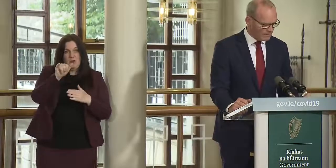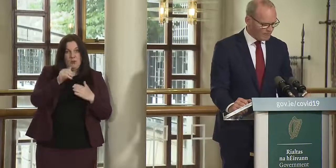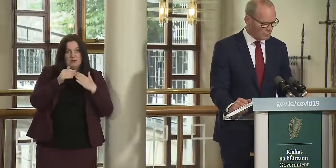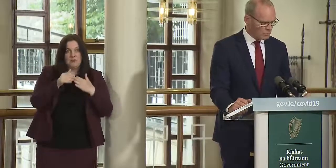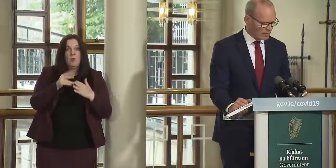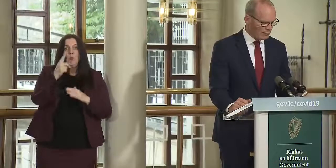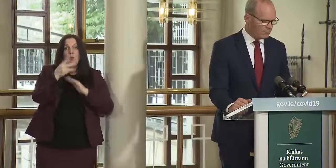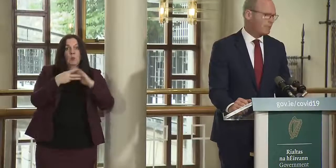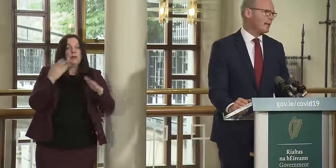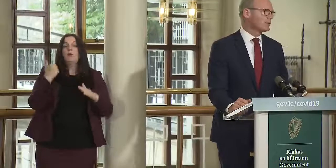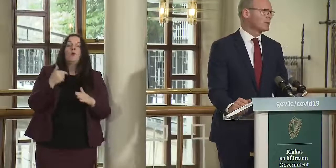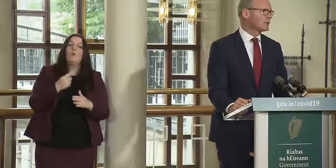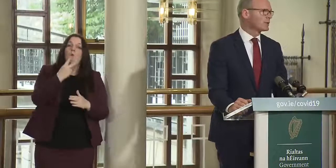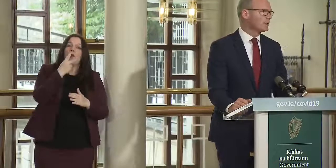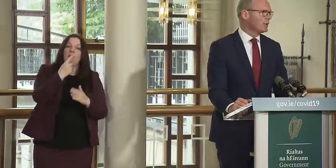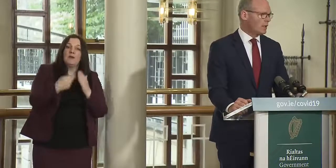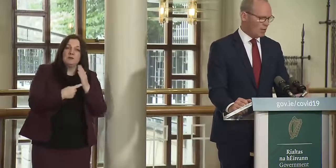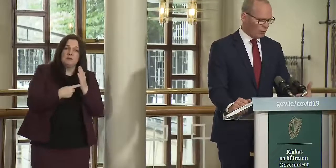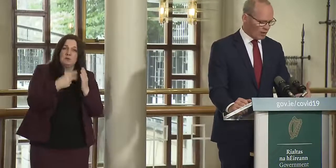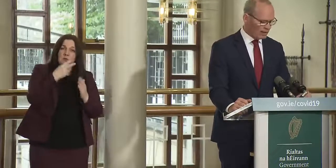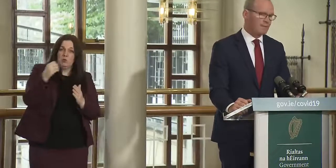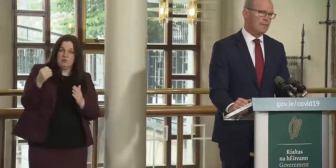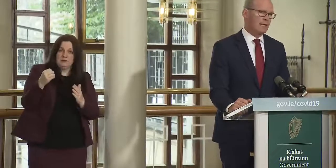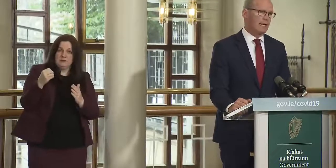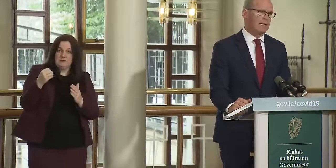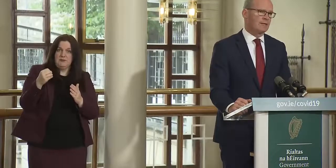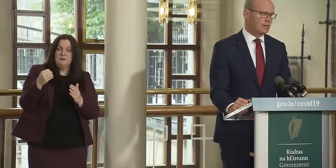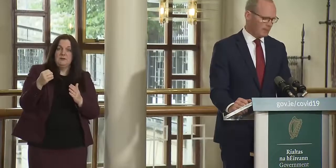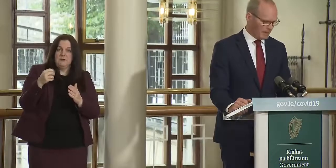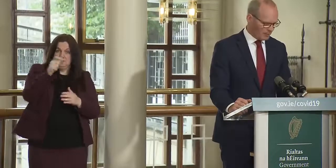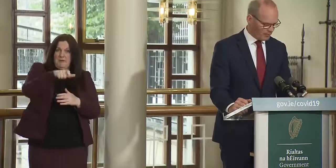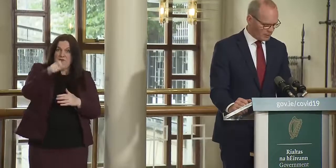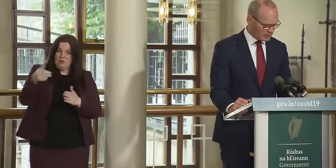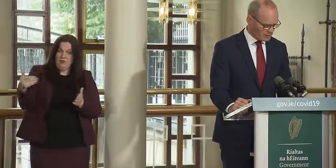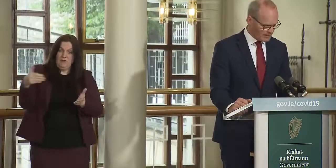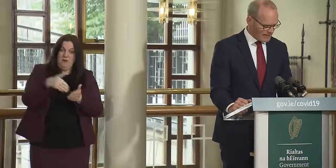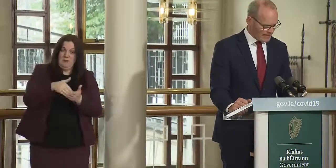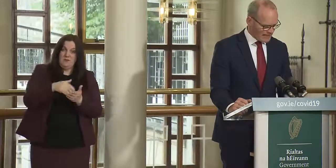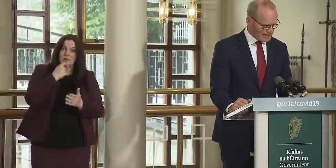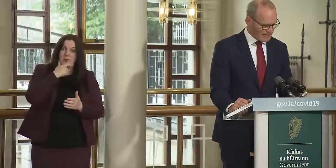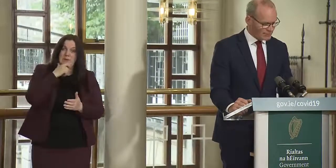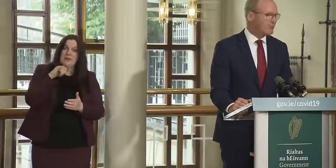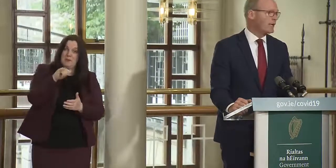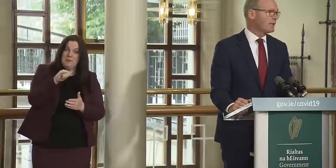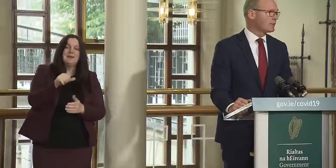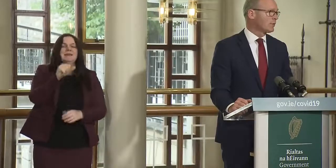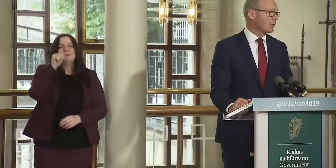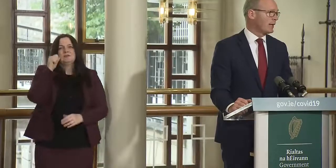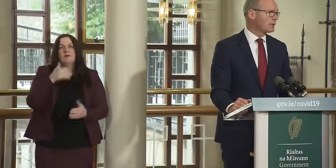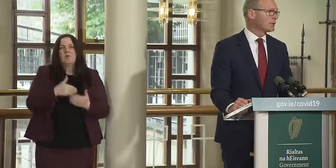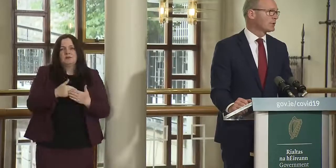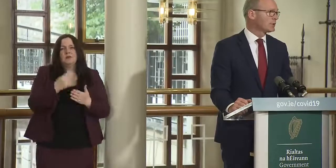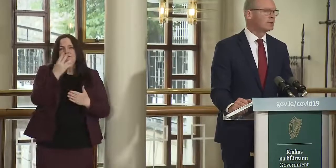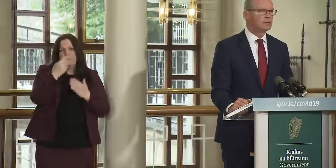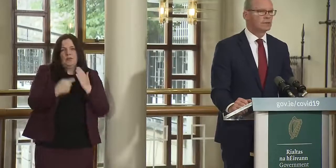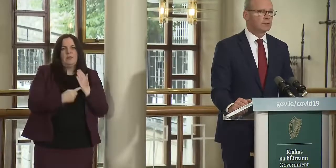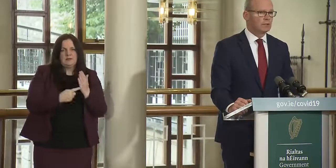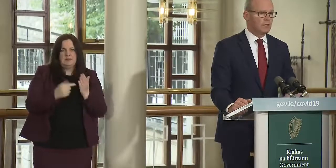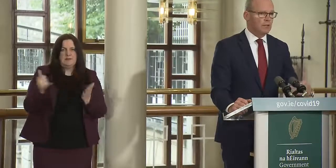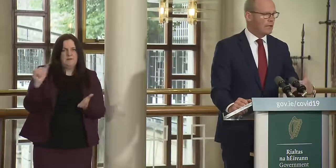ago there was 1200 passengers arrived uh into dublin airport uh yesterday it was 4000